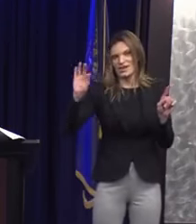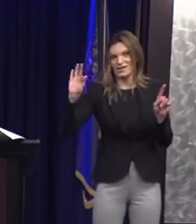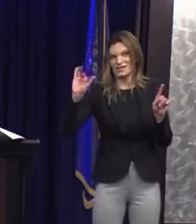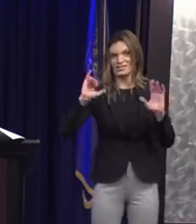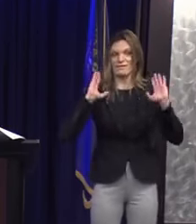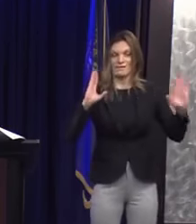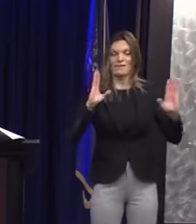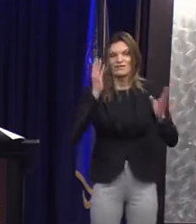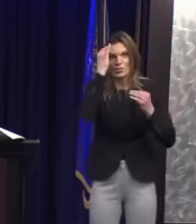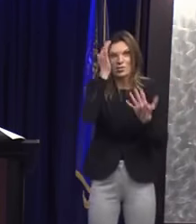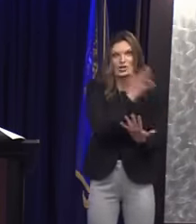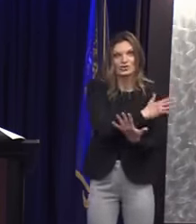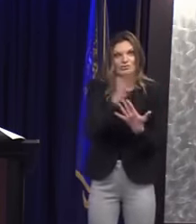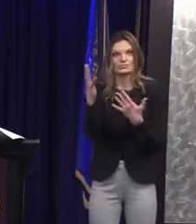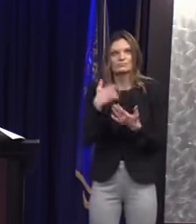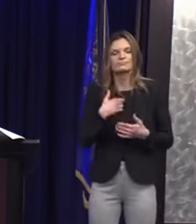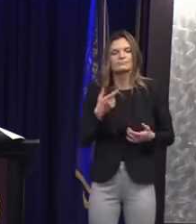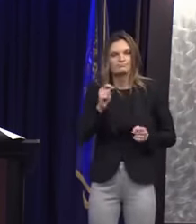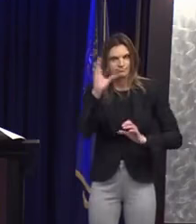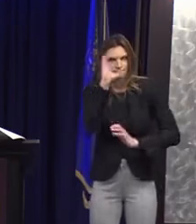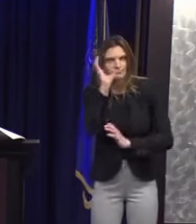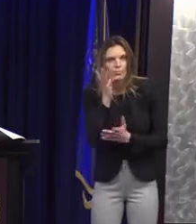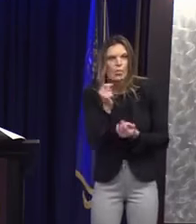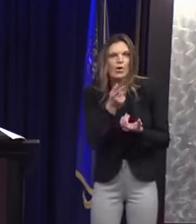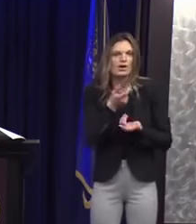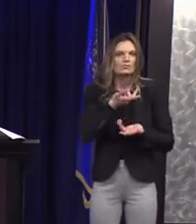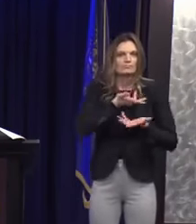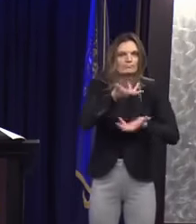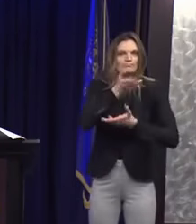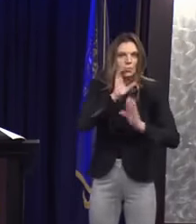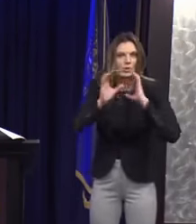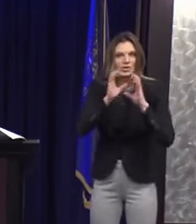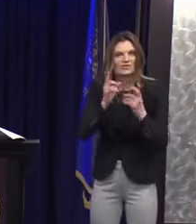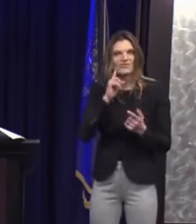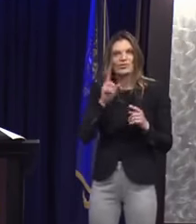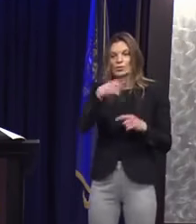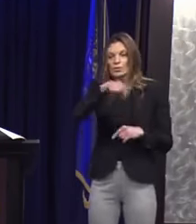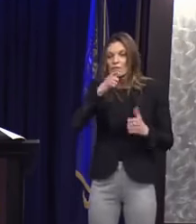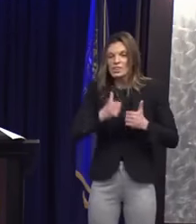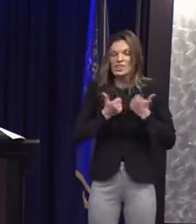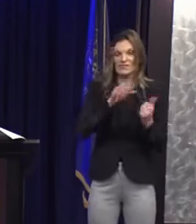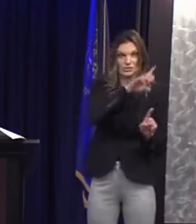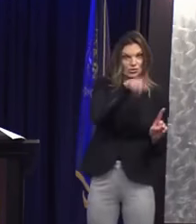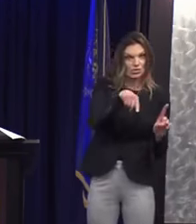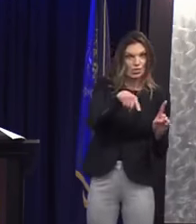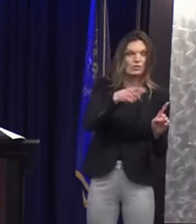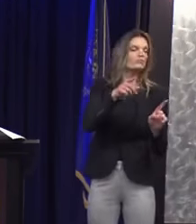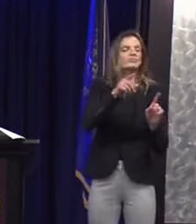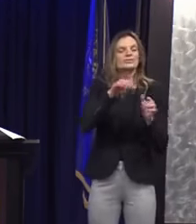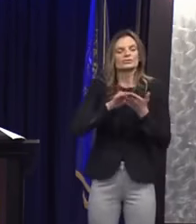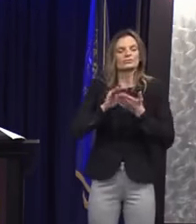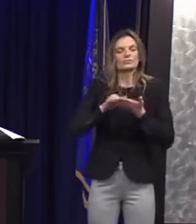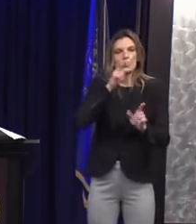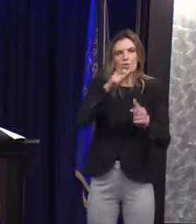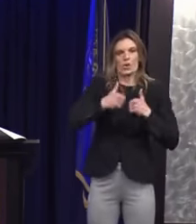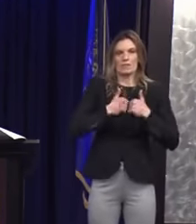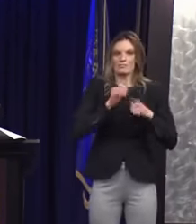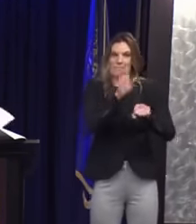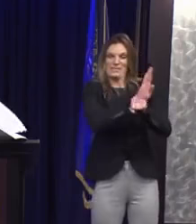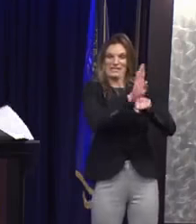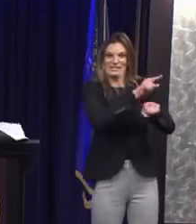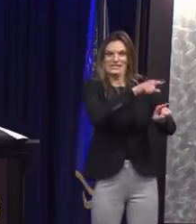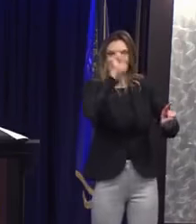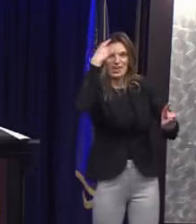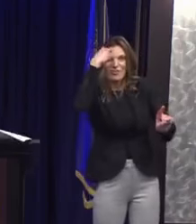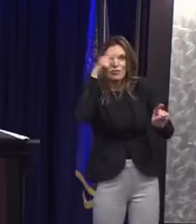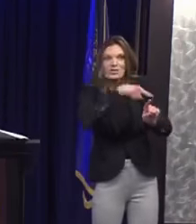various forms of correspondence from city of Detroit personnel regarding the make your date program.